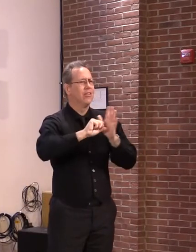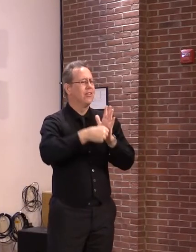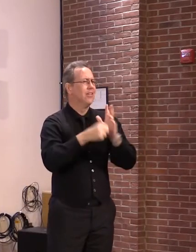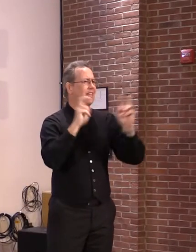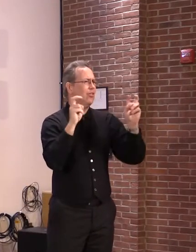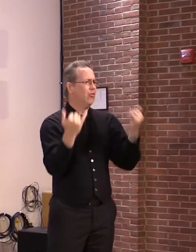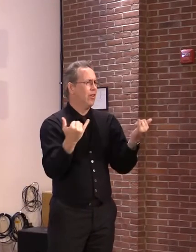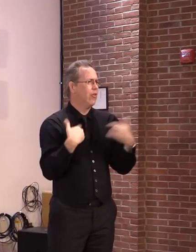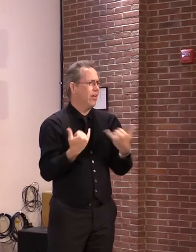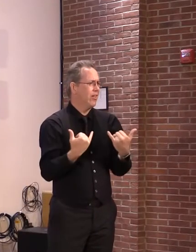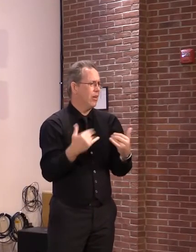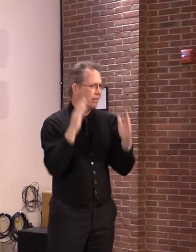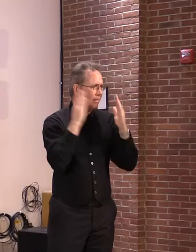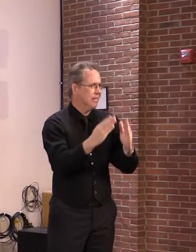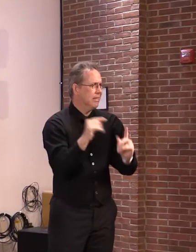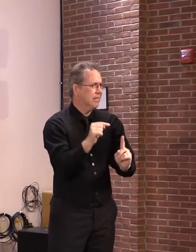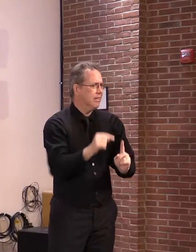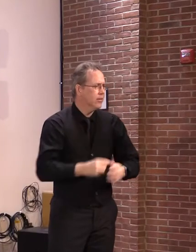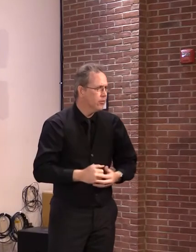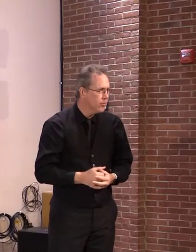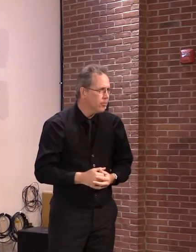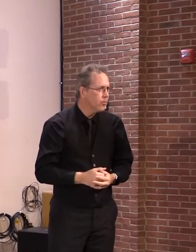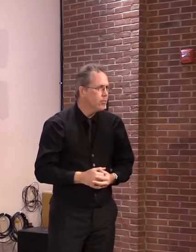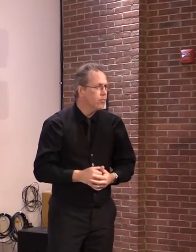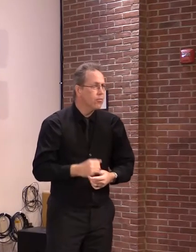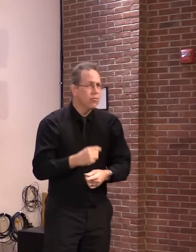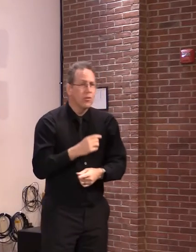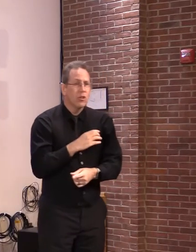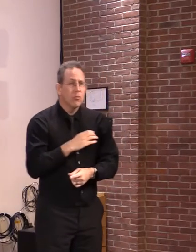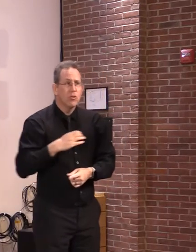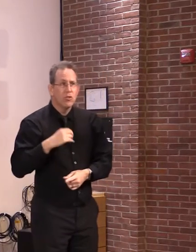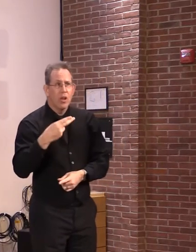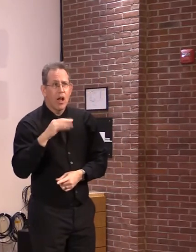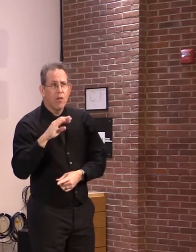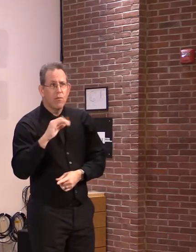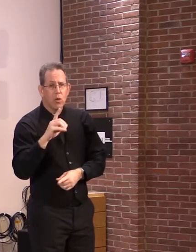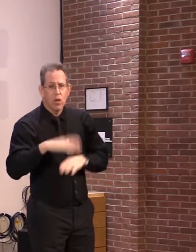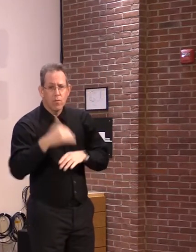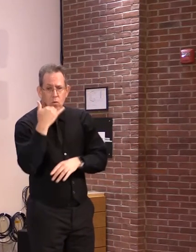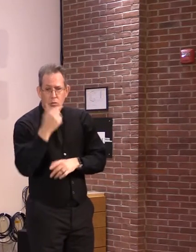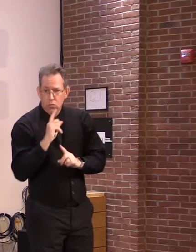Mr. Hanford? Any further response on that?